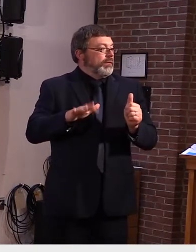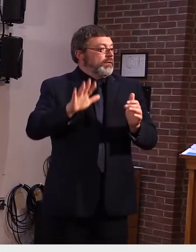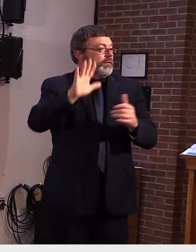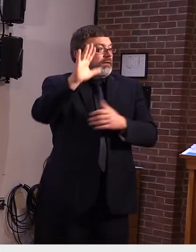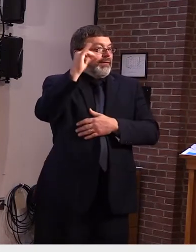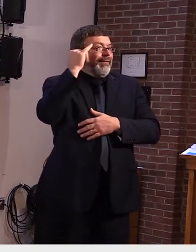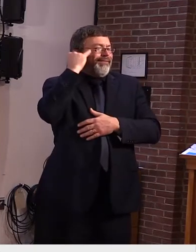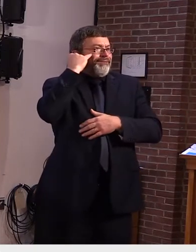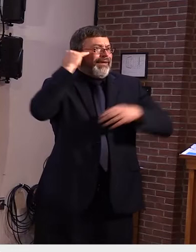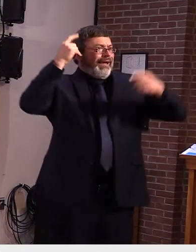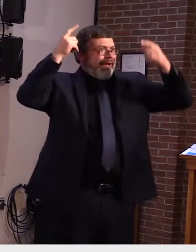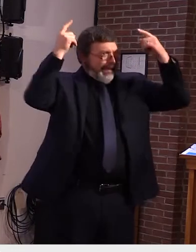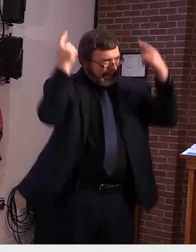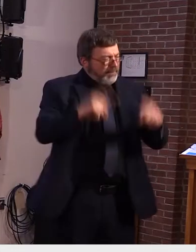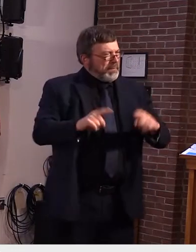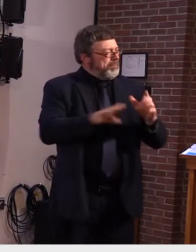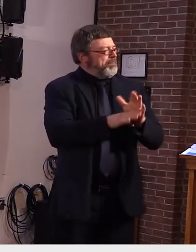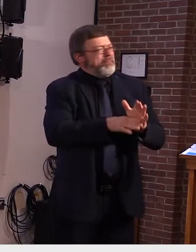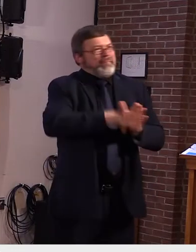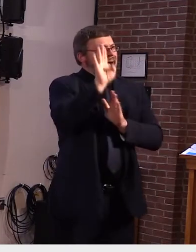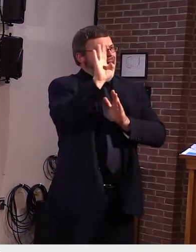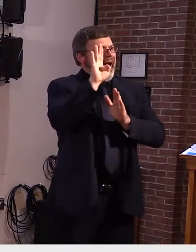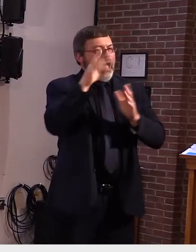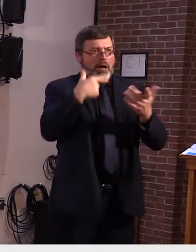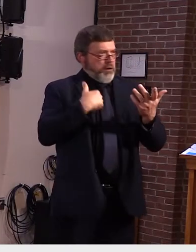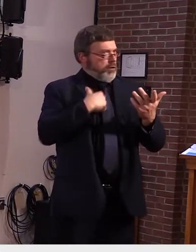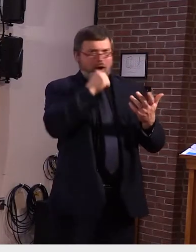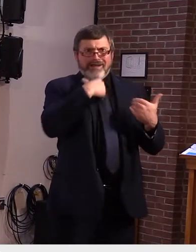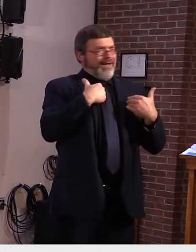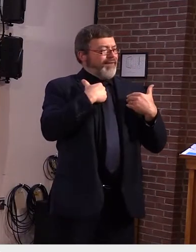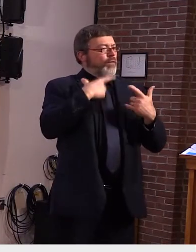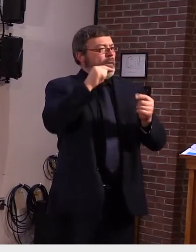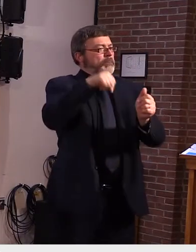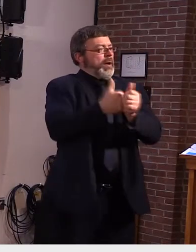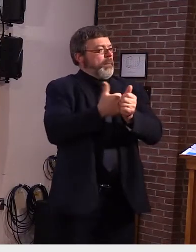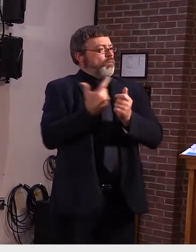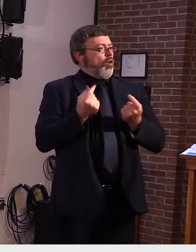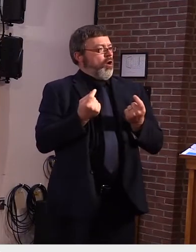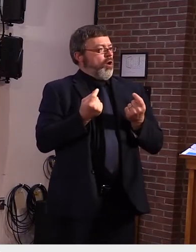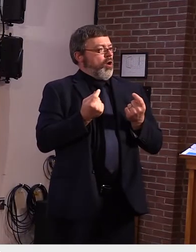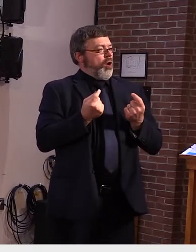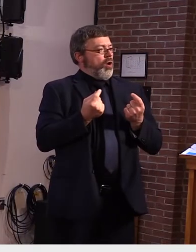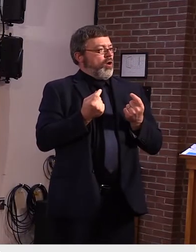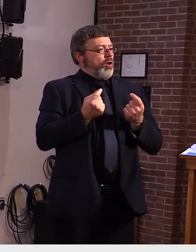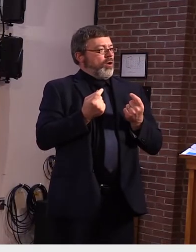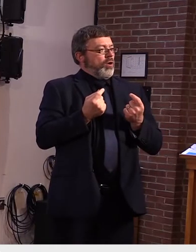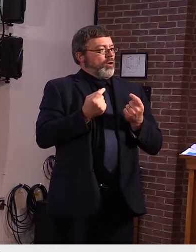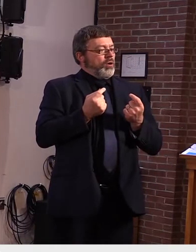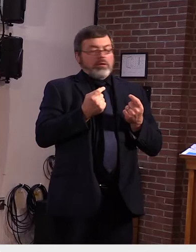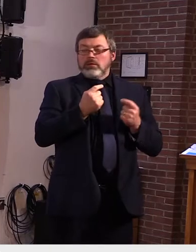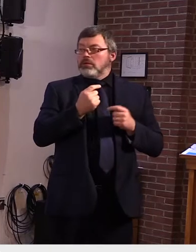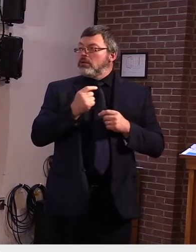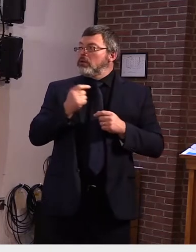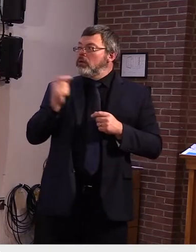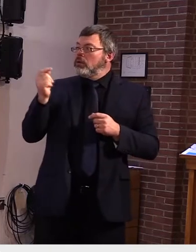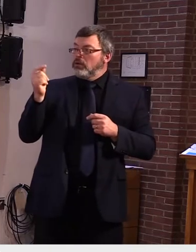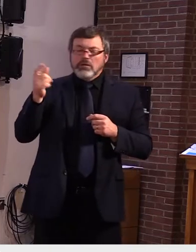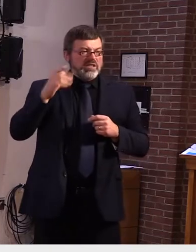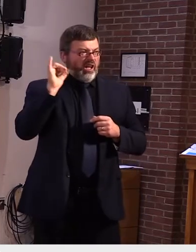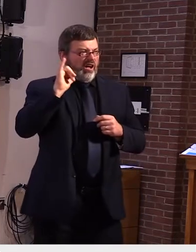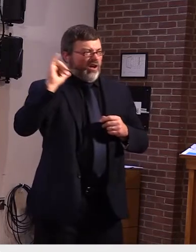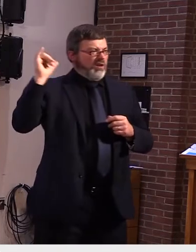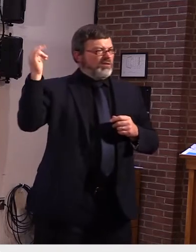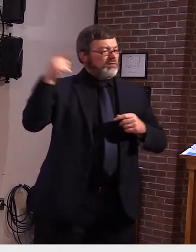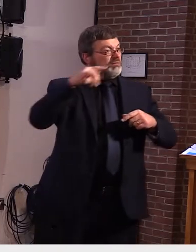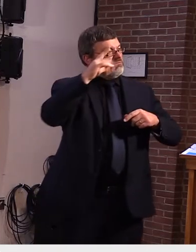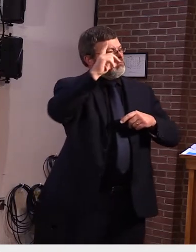ppe becomes an issue i think it's prudent planning i think it should be continued uh but at the same time i